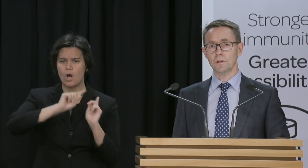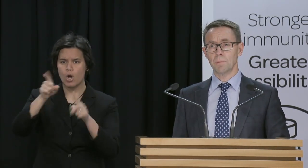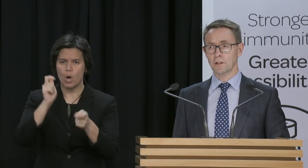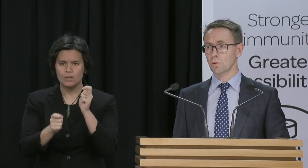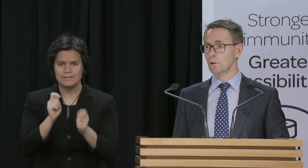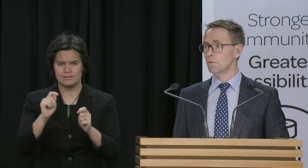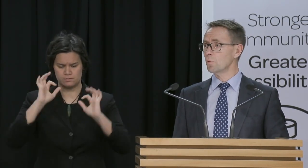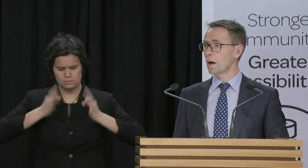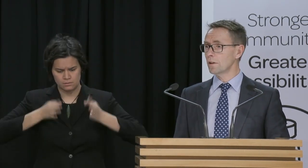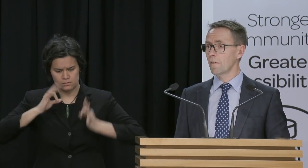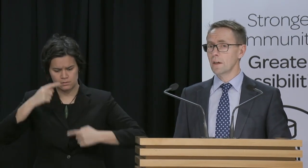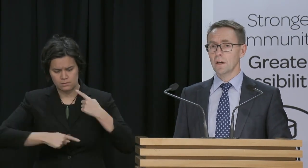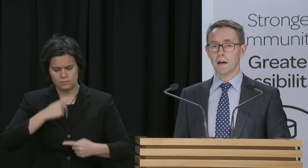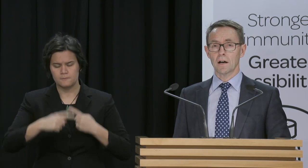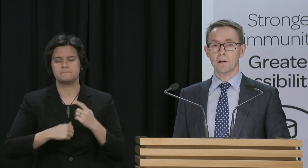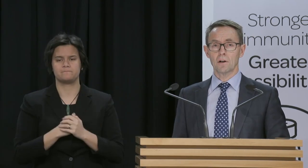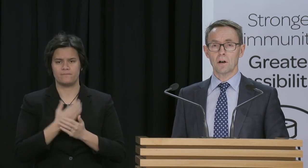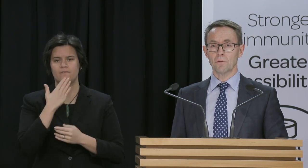moves back to alert level one,